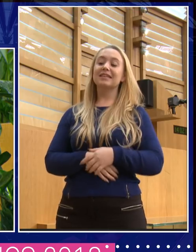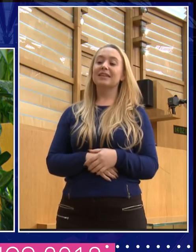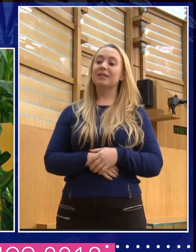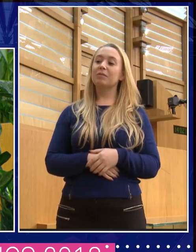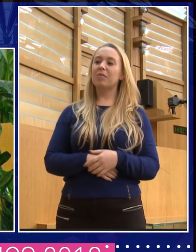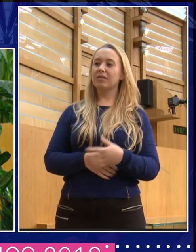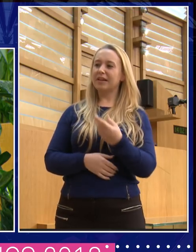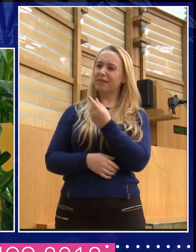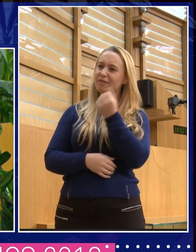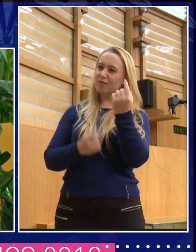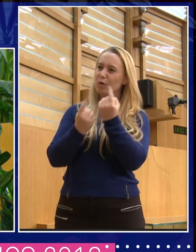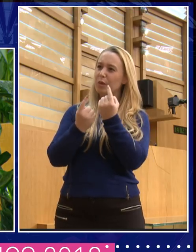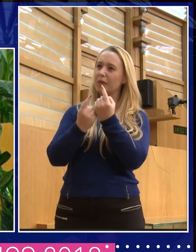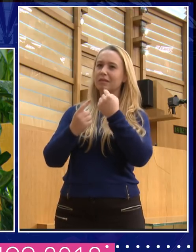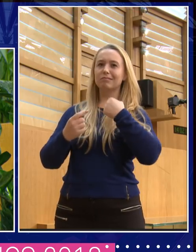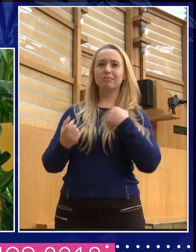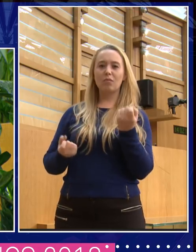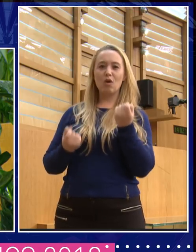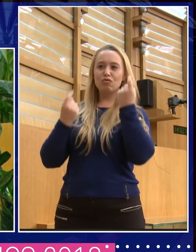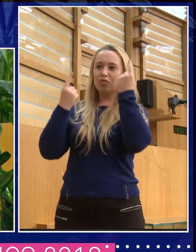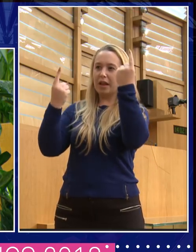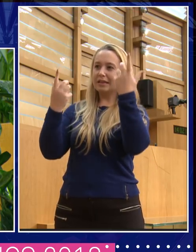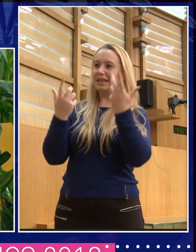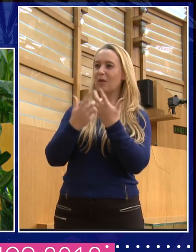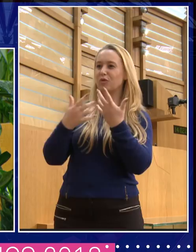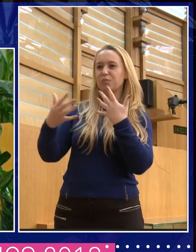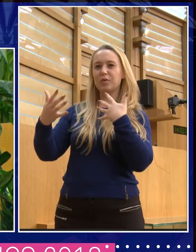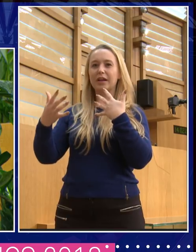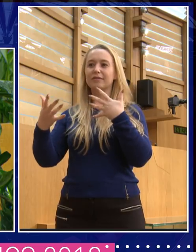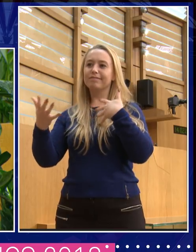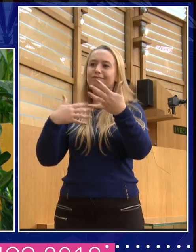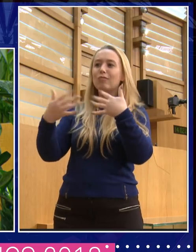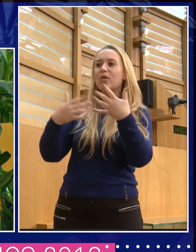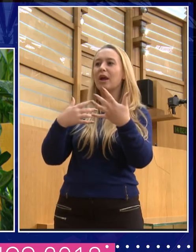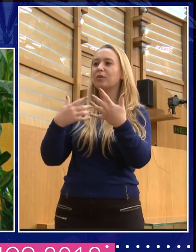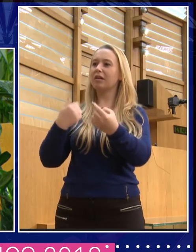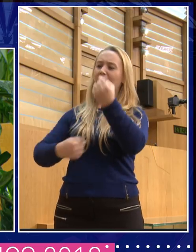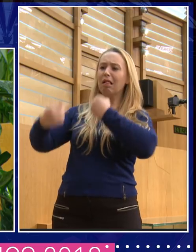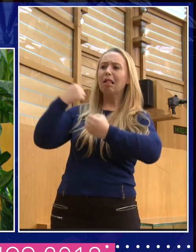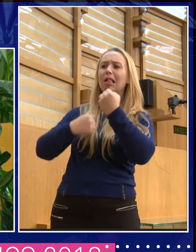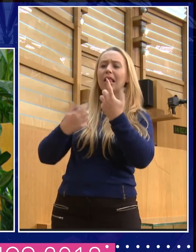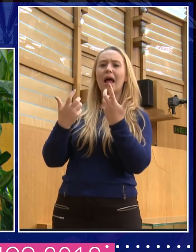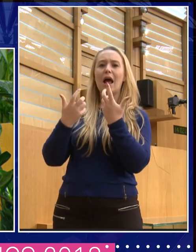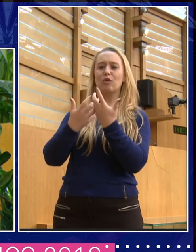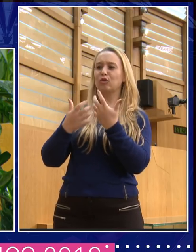several things actually about how you quotes deal with this. One is when you get attacked online, the standard